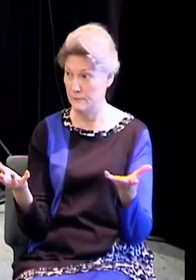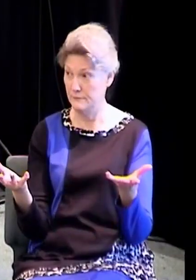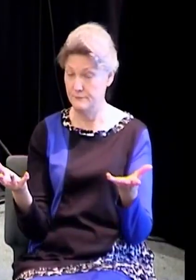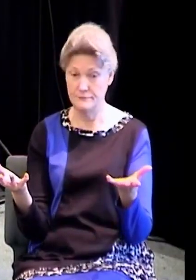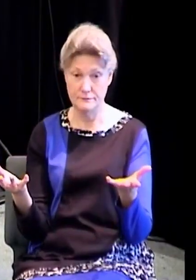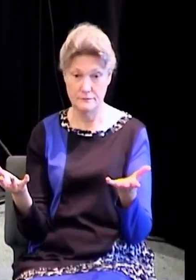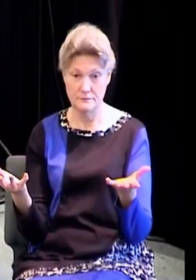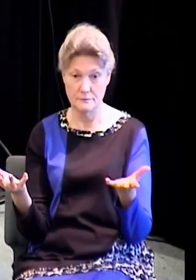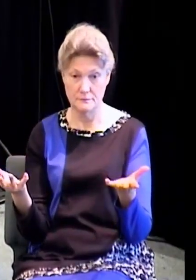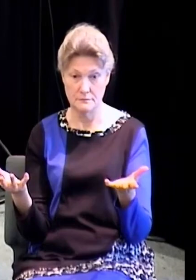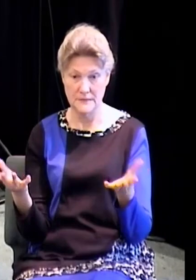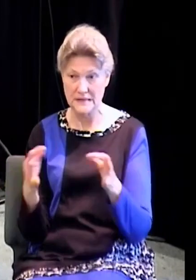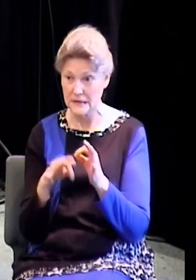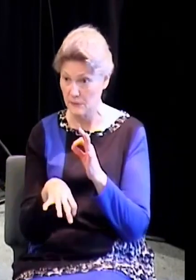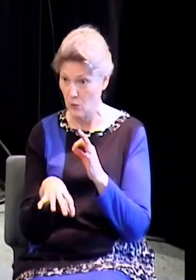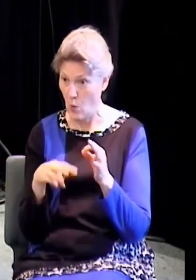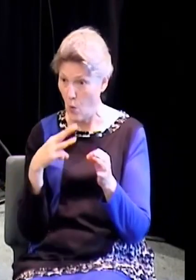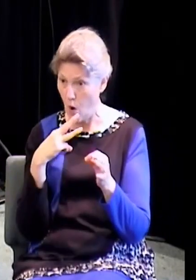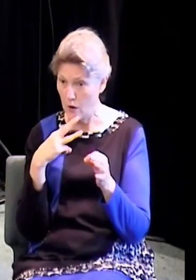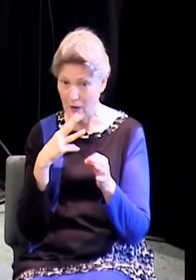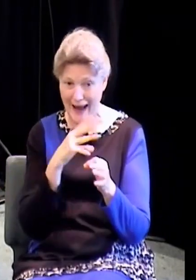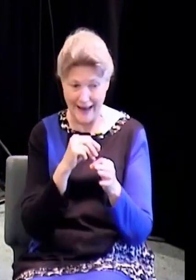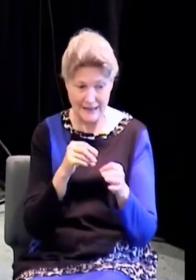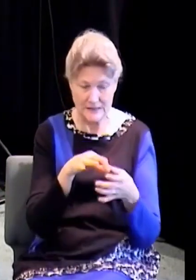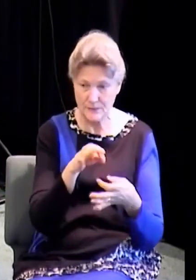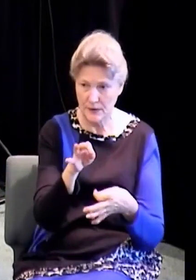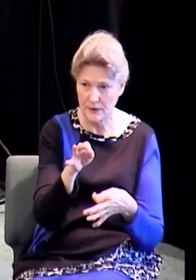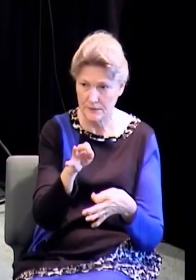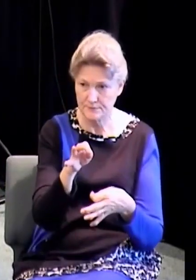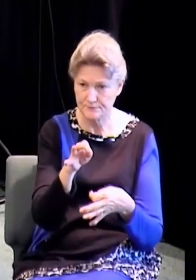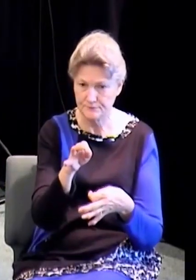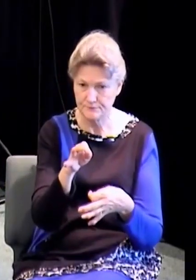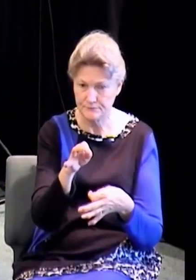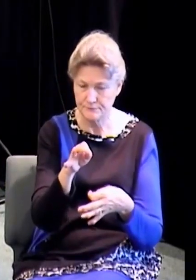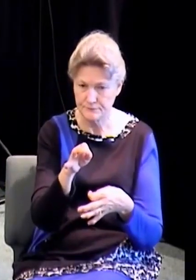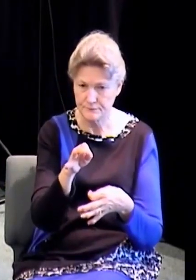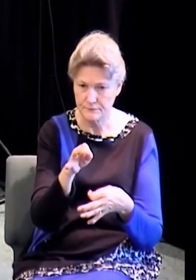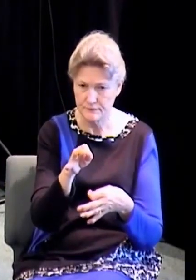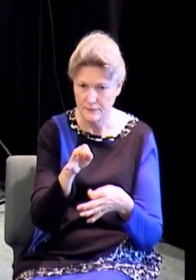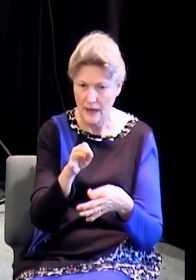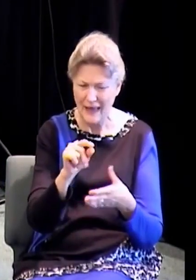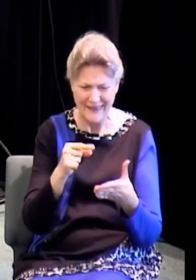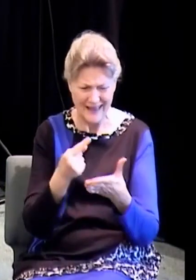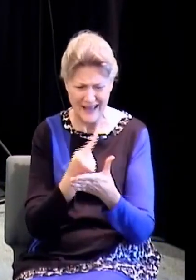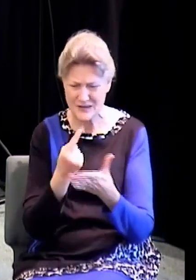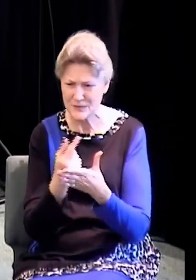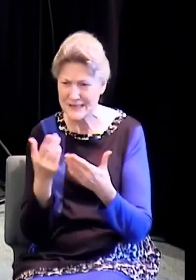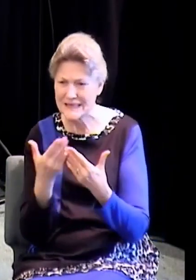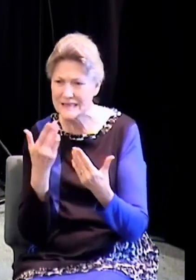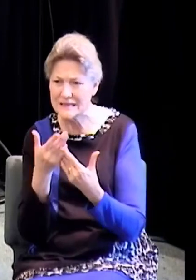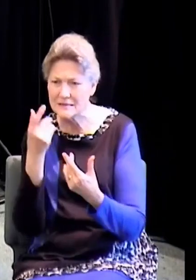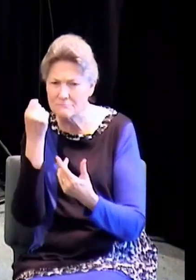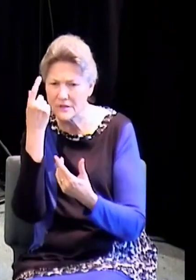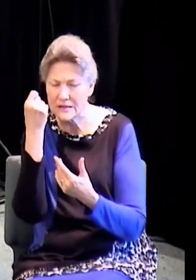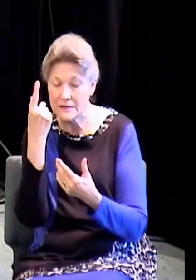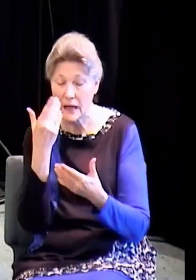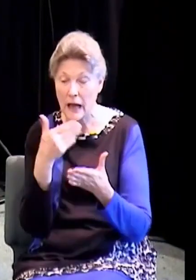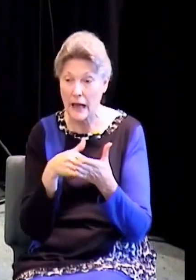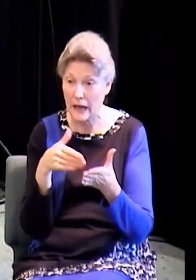Kind of simple, isn't it? The Gospel is not that hard to understand. It comes up over and over and over again. Peter said,